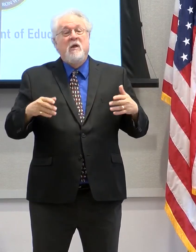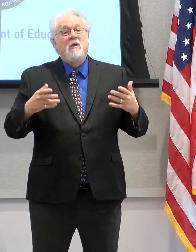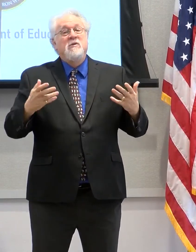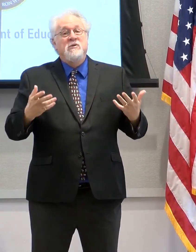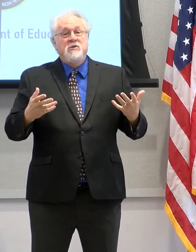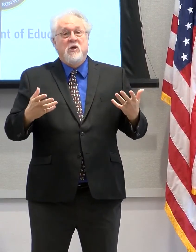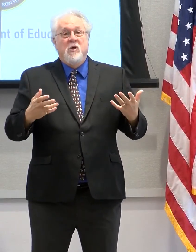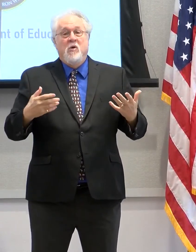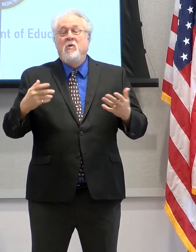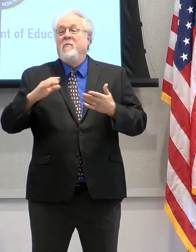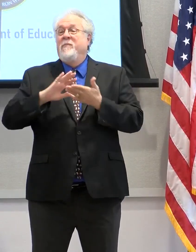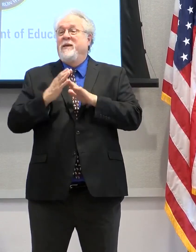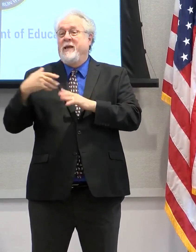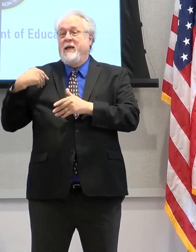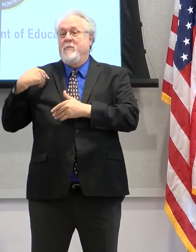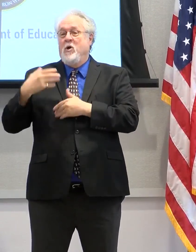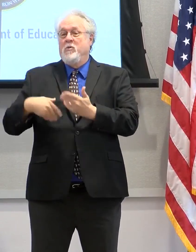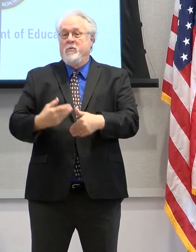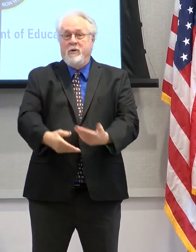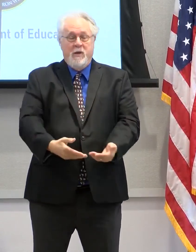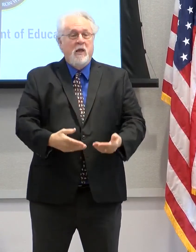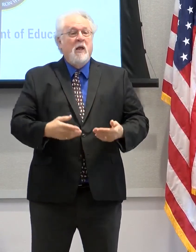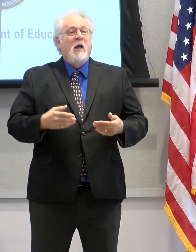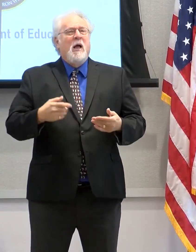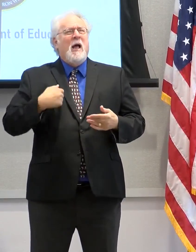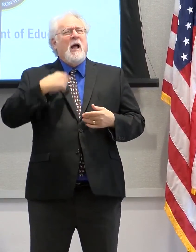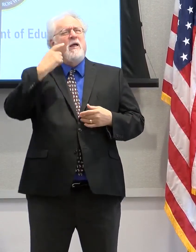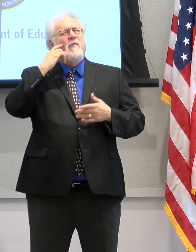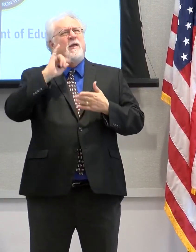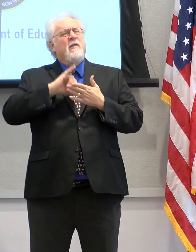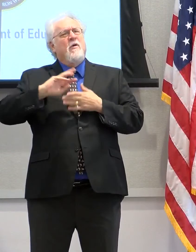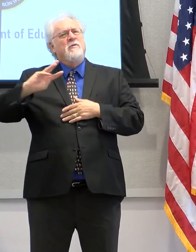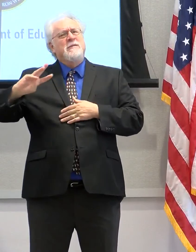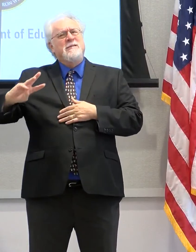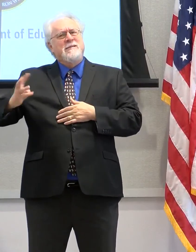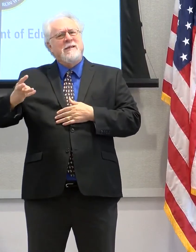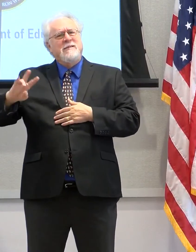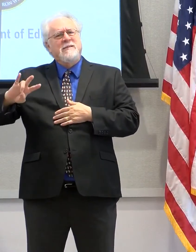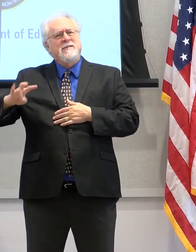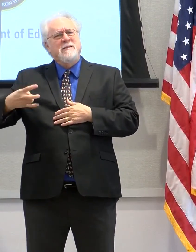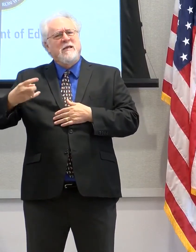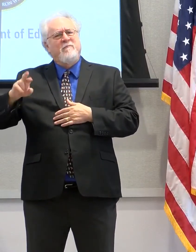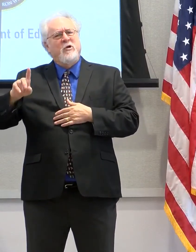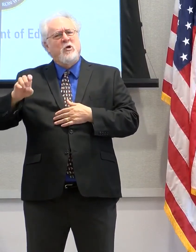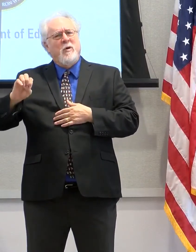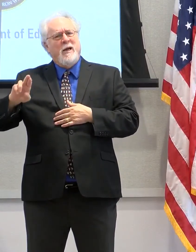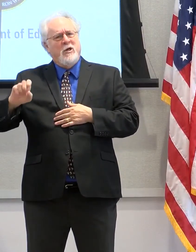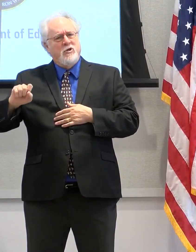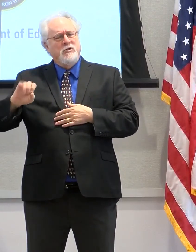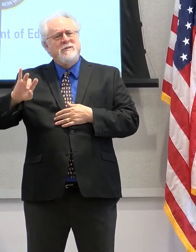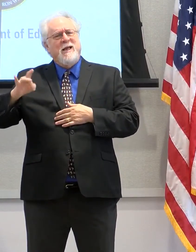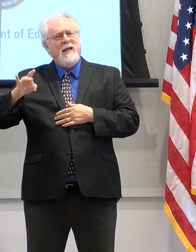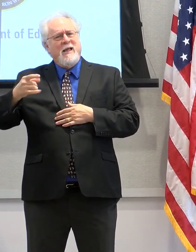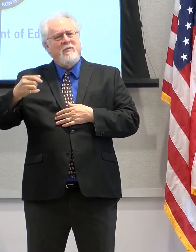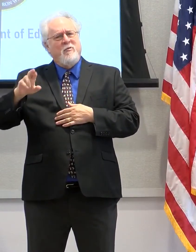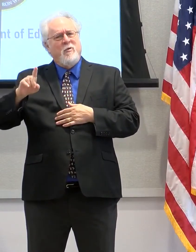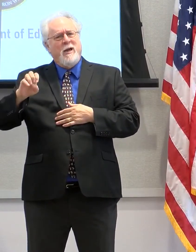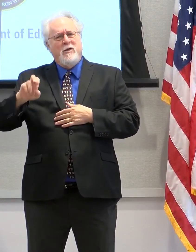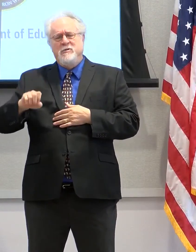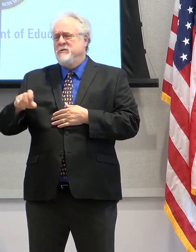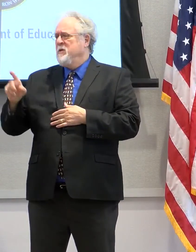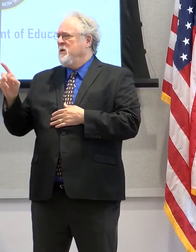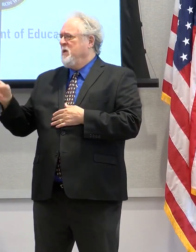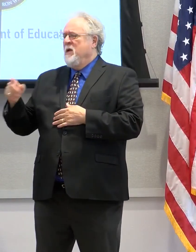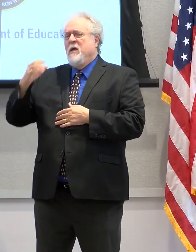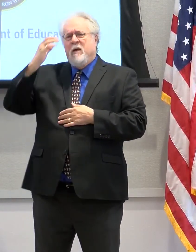it was hereditary. It came down. And when I think of those sixth graders and those seventh graders and those eighth graders, Brandon tells me that